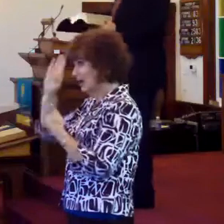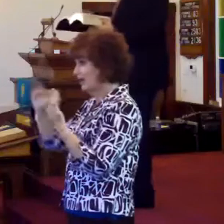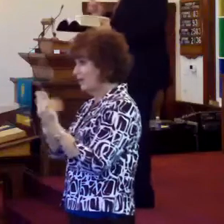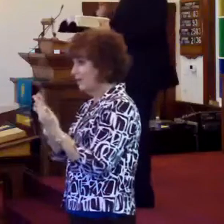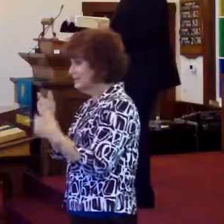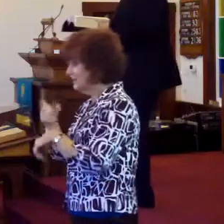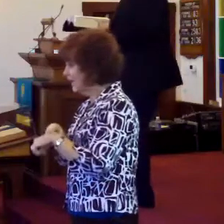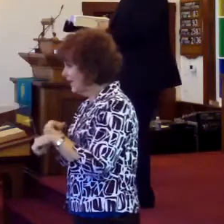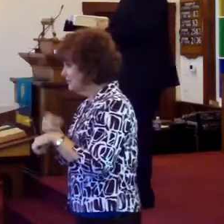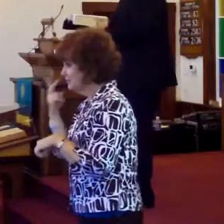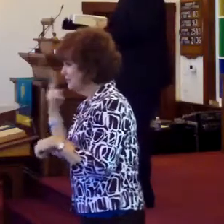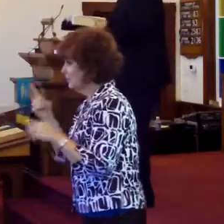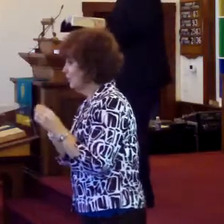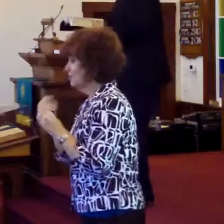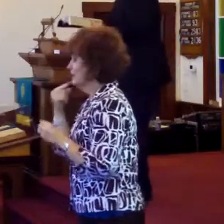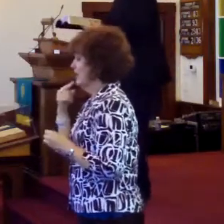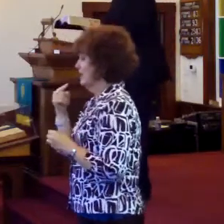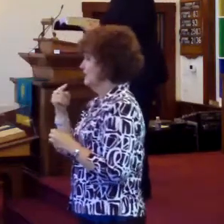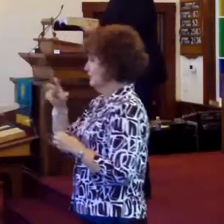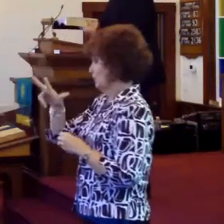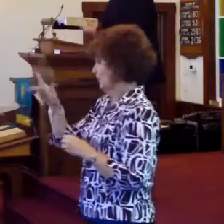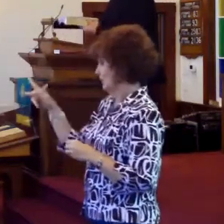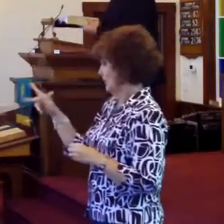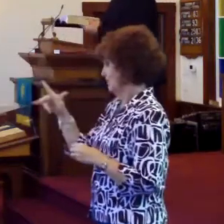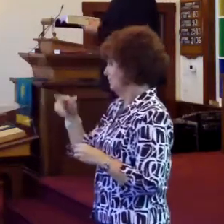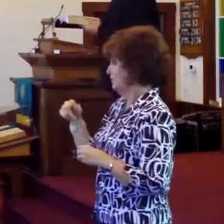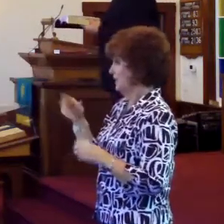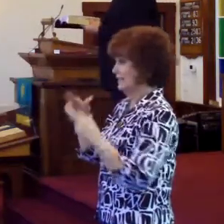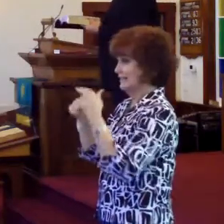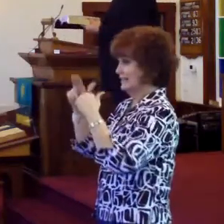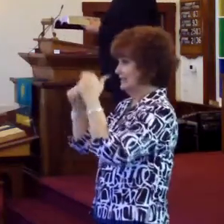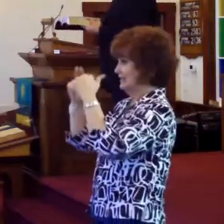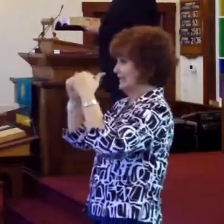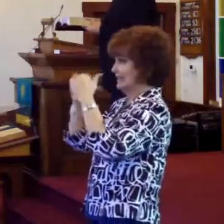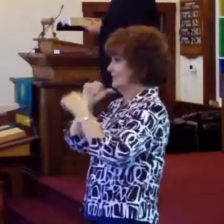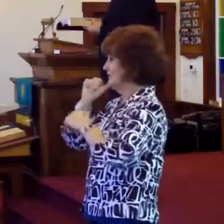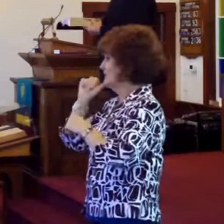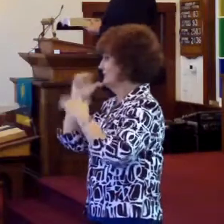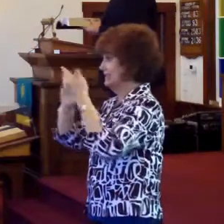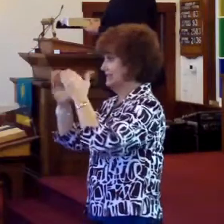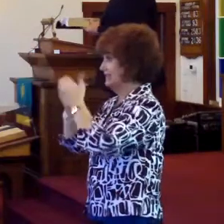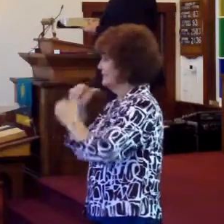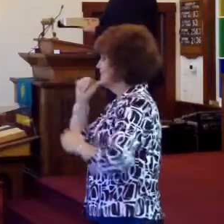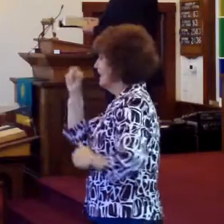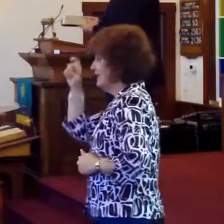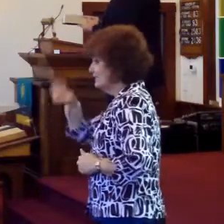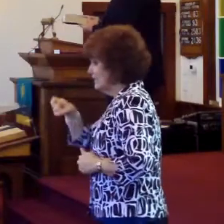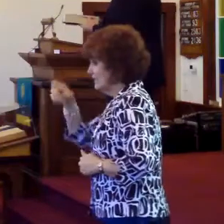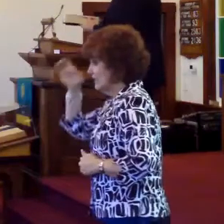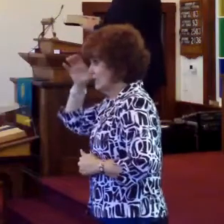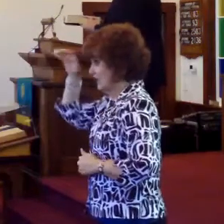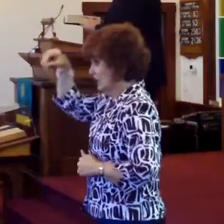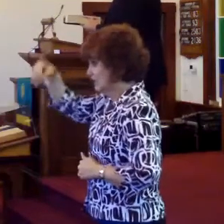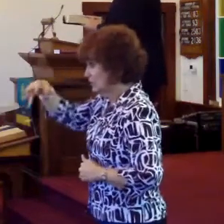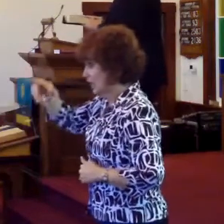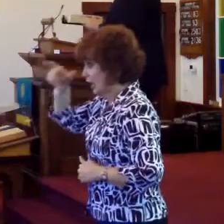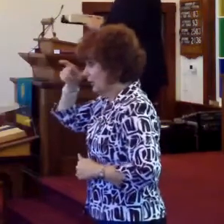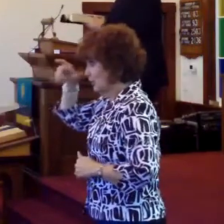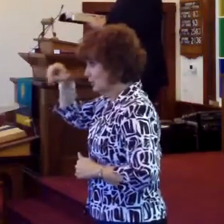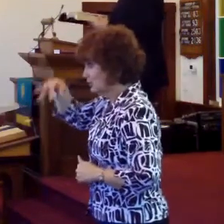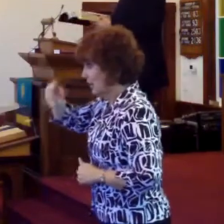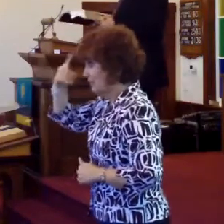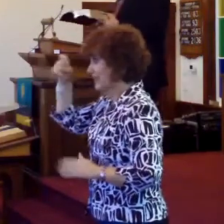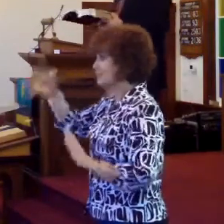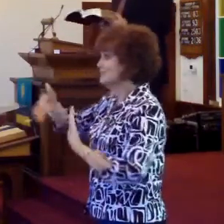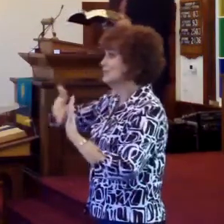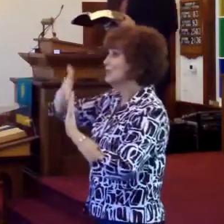Look what else it says. Verse 23, the city does not need the sun or the moon to shine on it, but